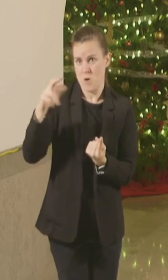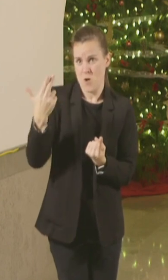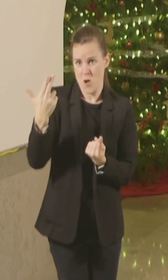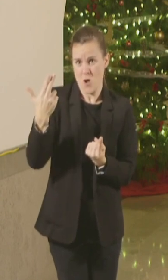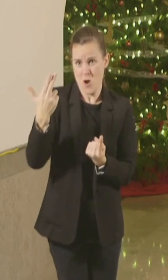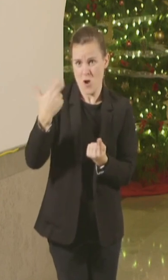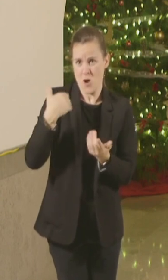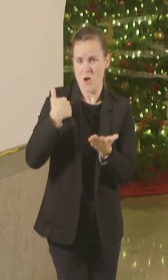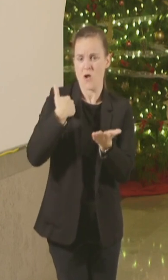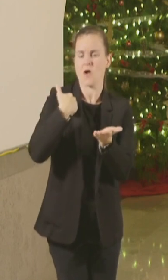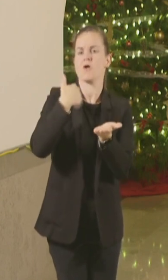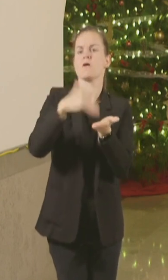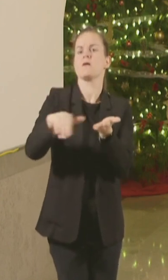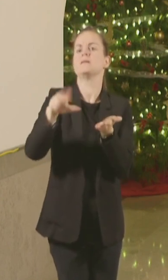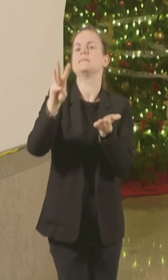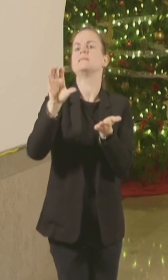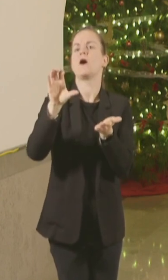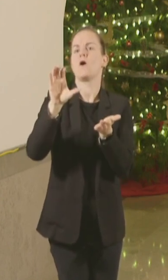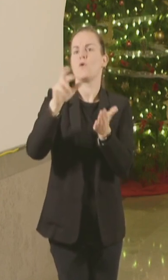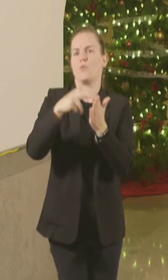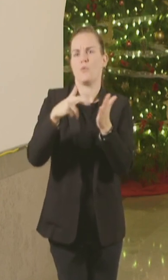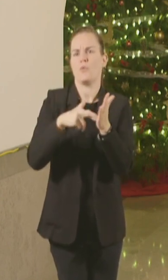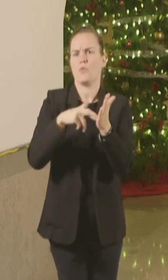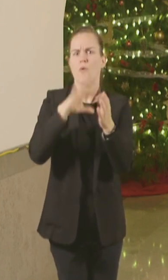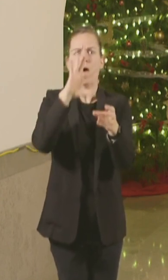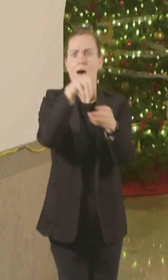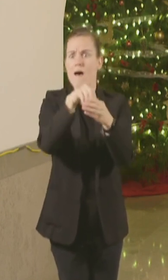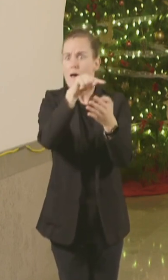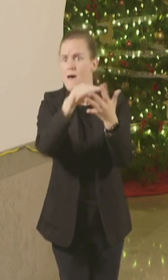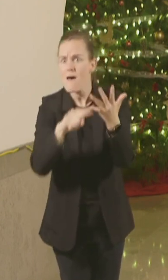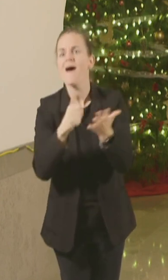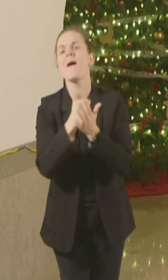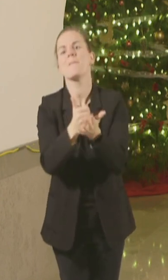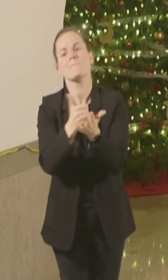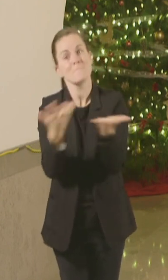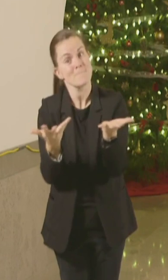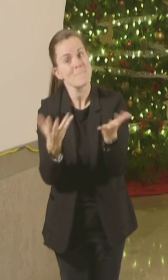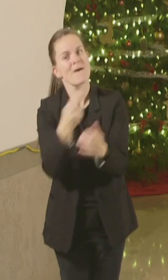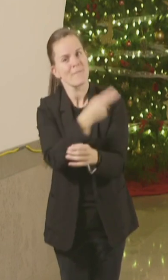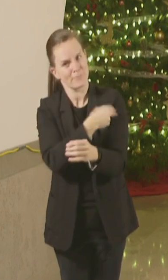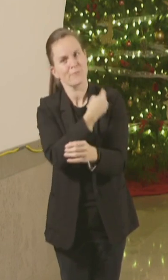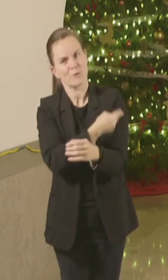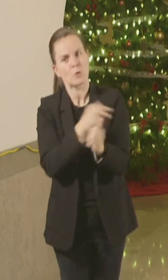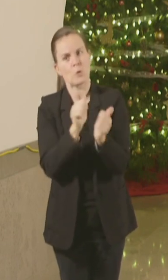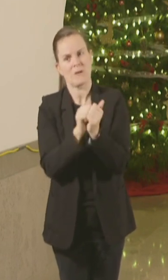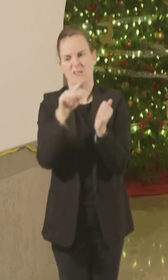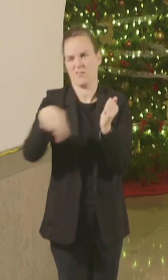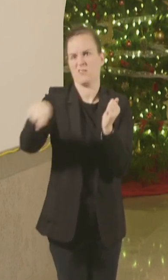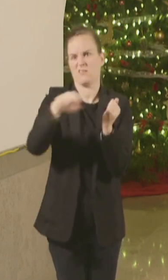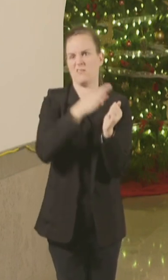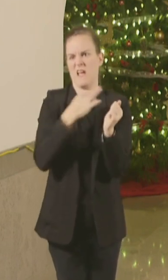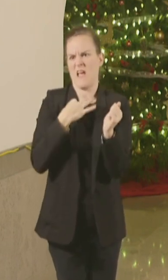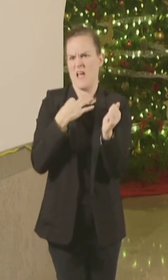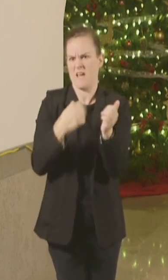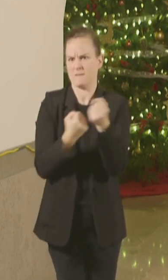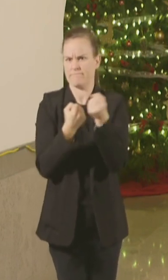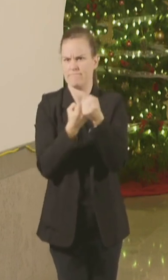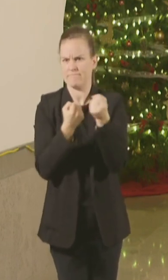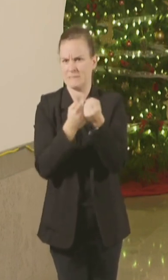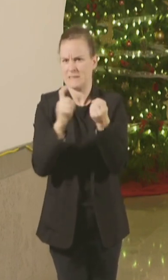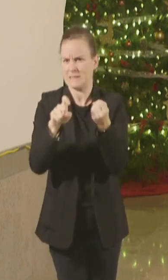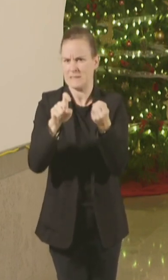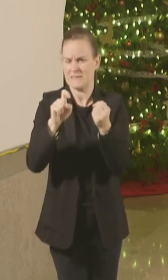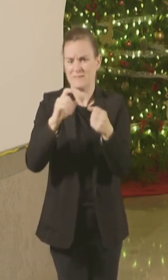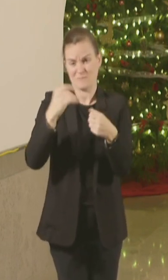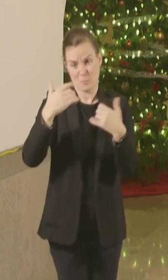including many, to help hospitals and health care providers with staffing needs and other COVID-19 challenges.